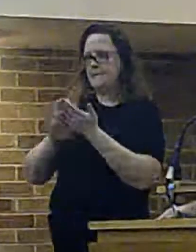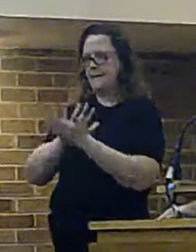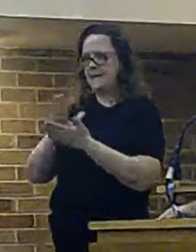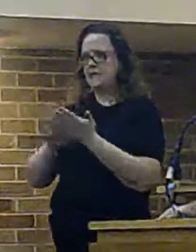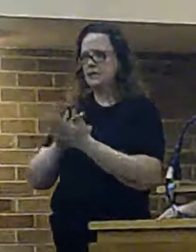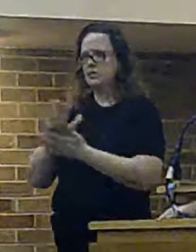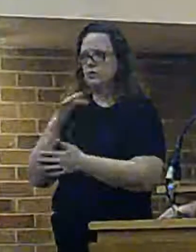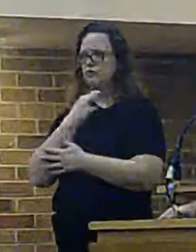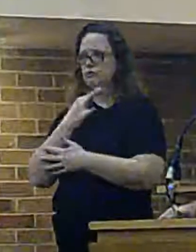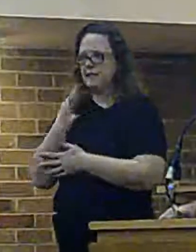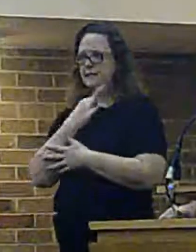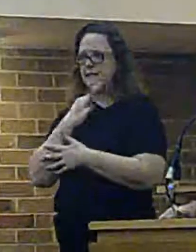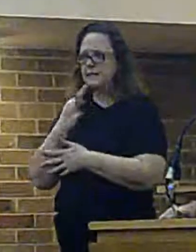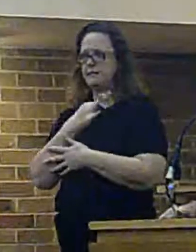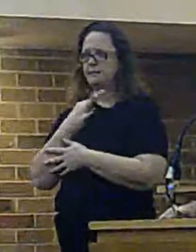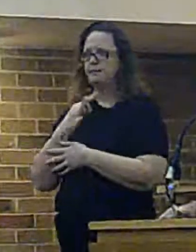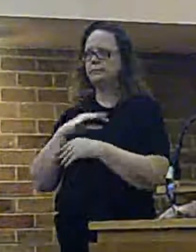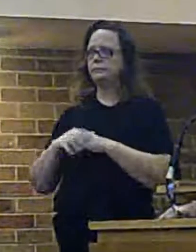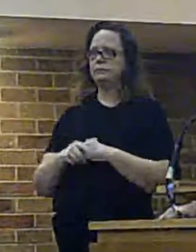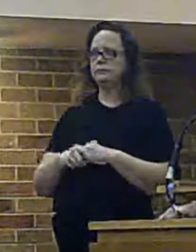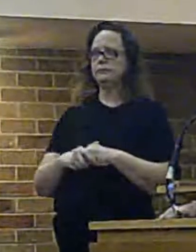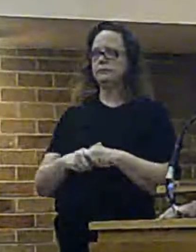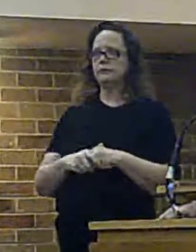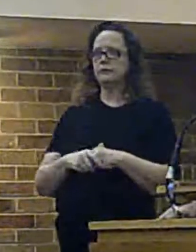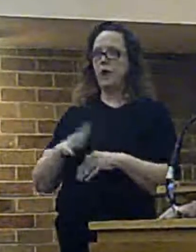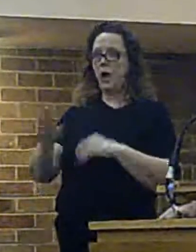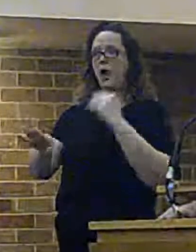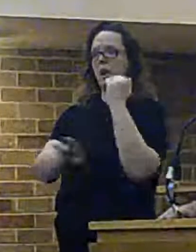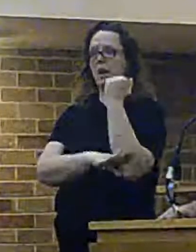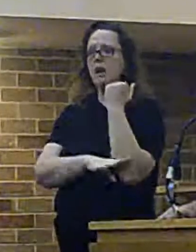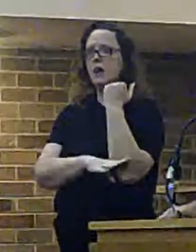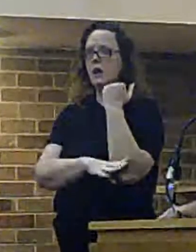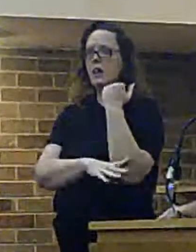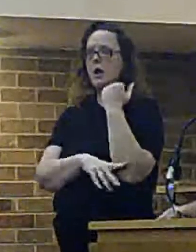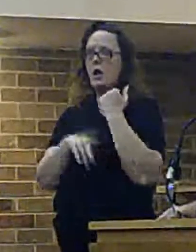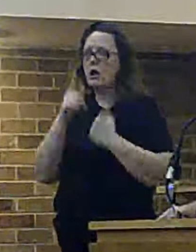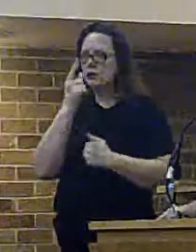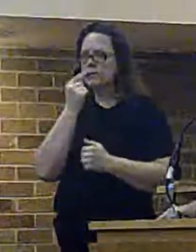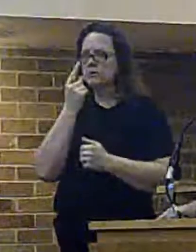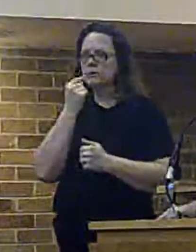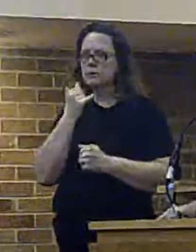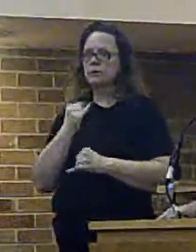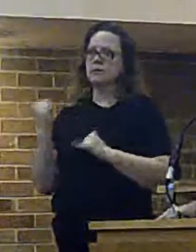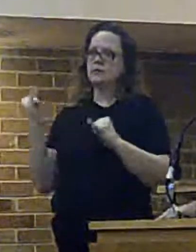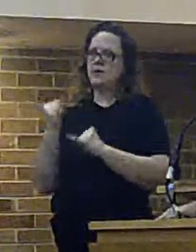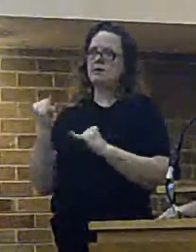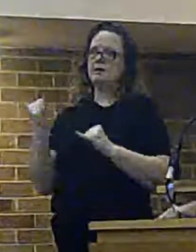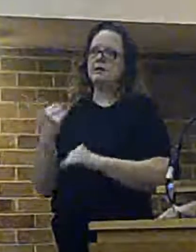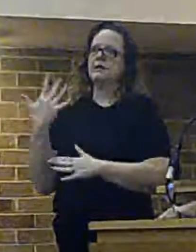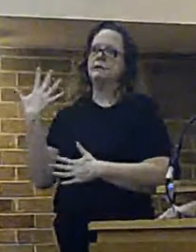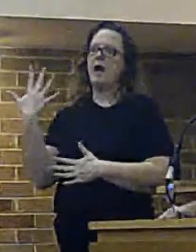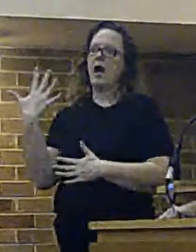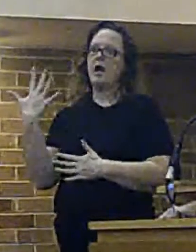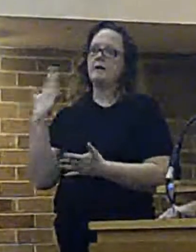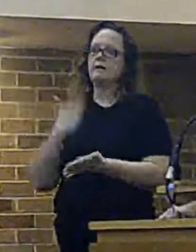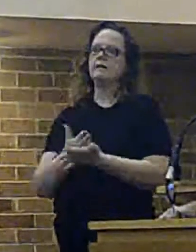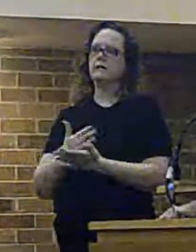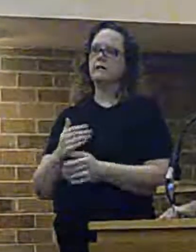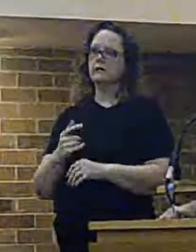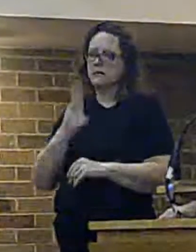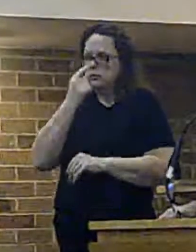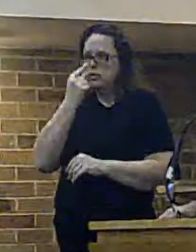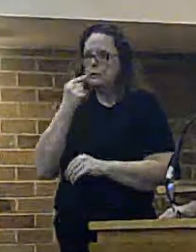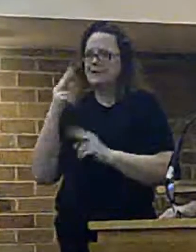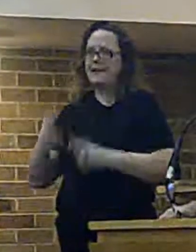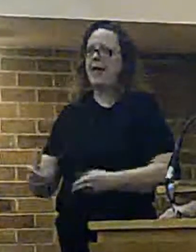in either area is what? Low, very low likelihood, but the severity is five. It's death,